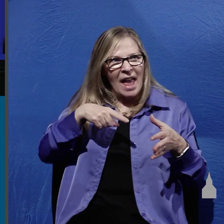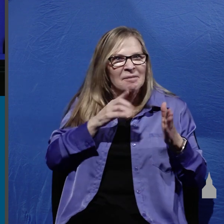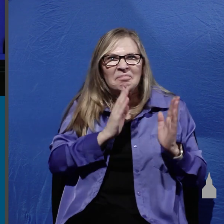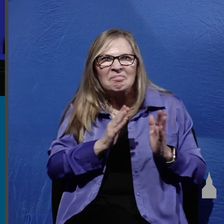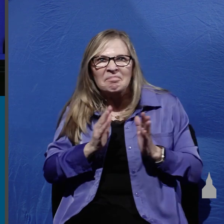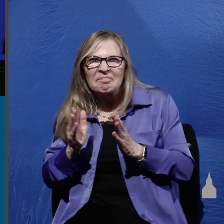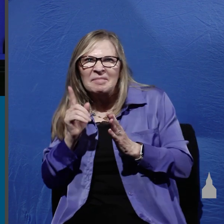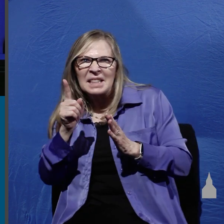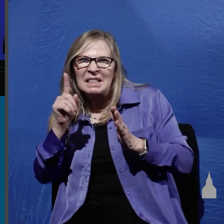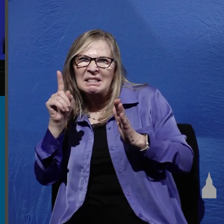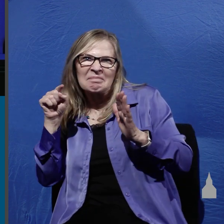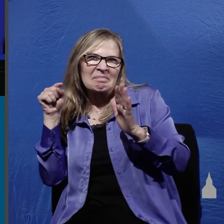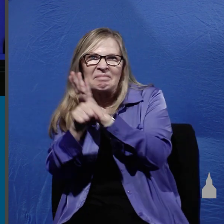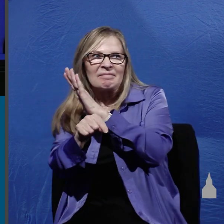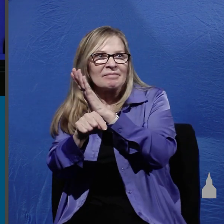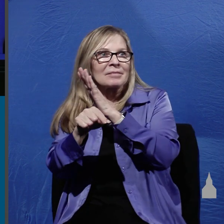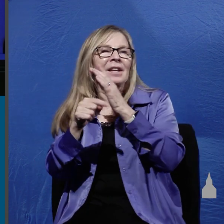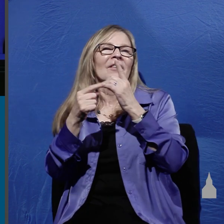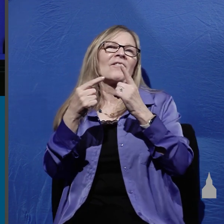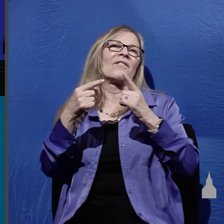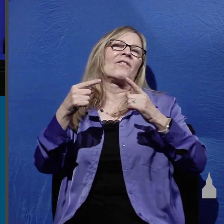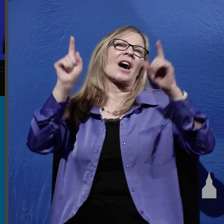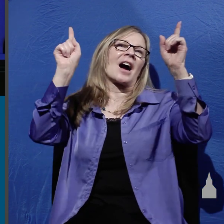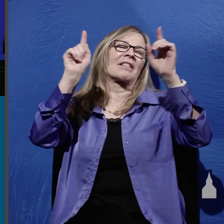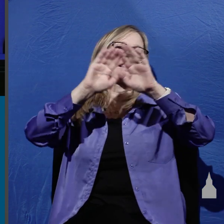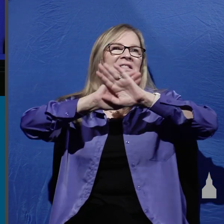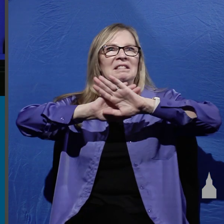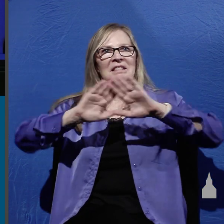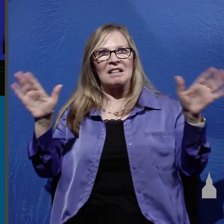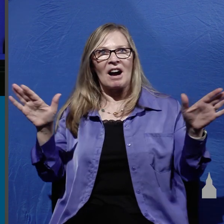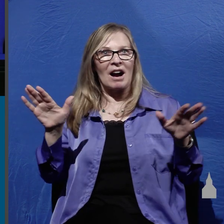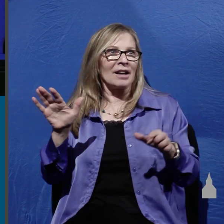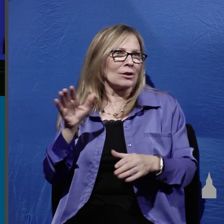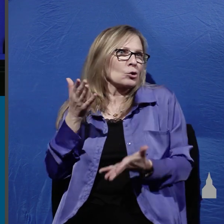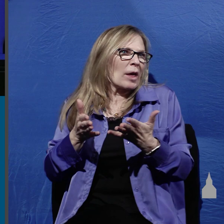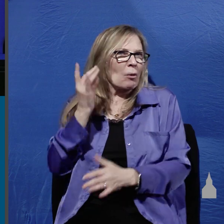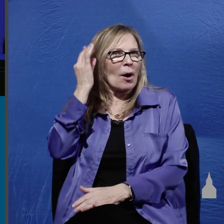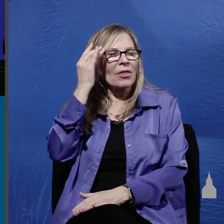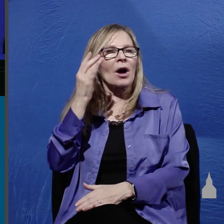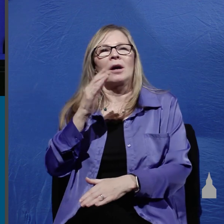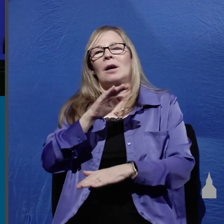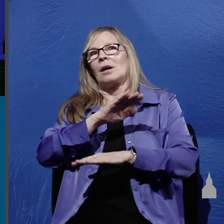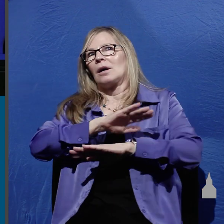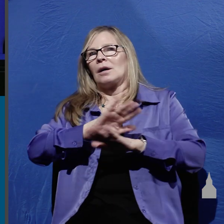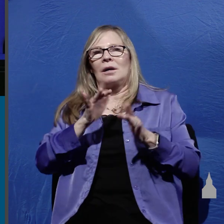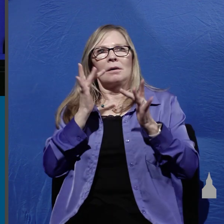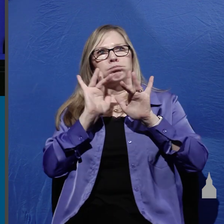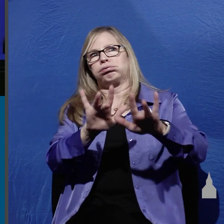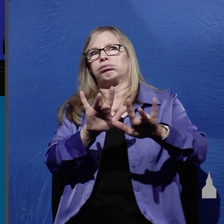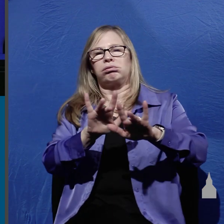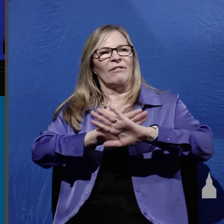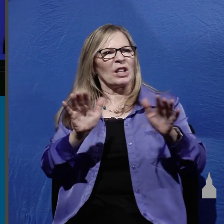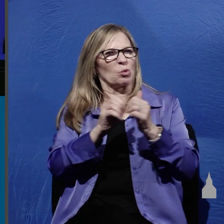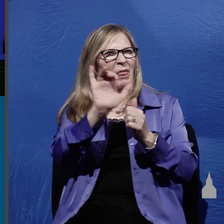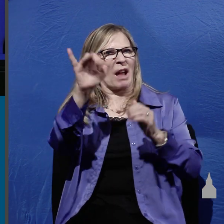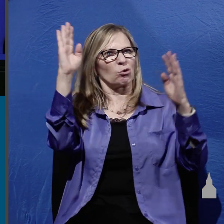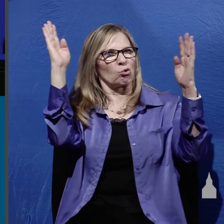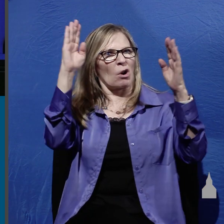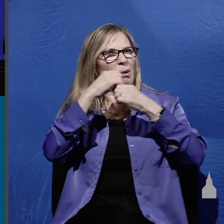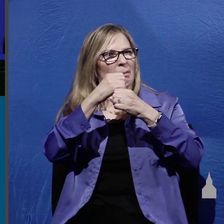it was done and no doubt they must have thought well that's over we're finally through with that troublemaker but